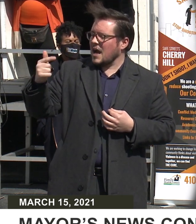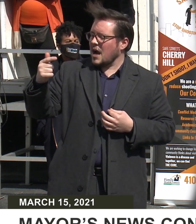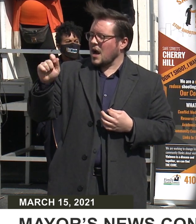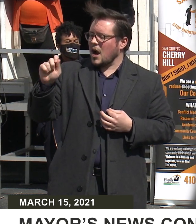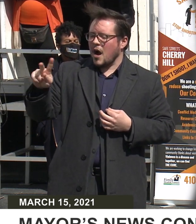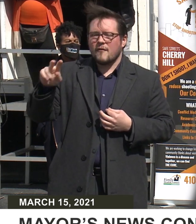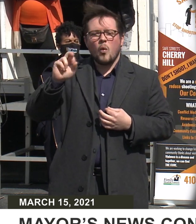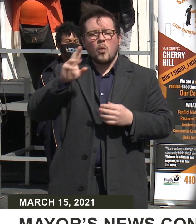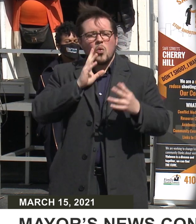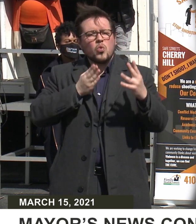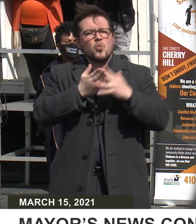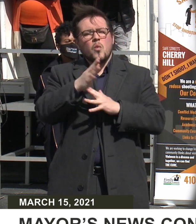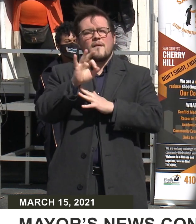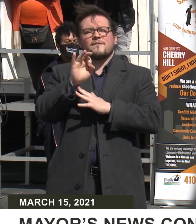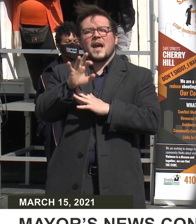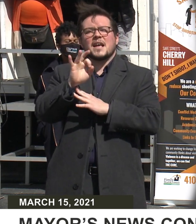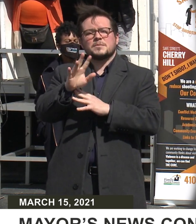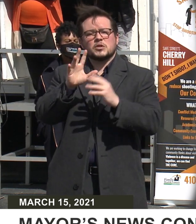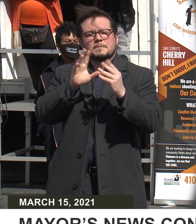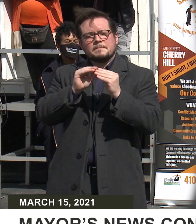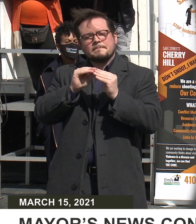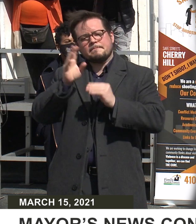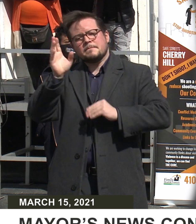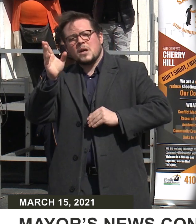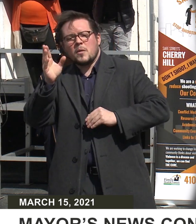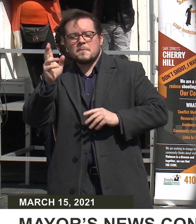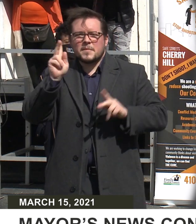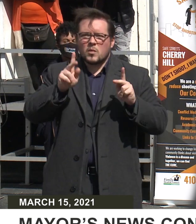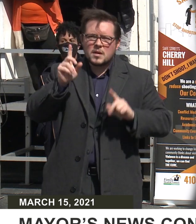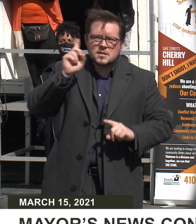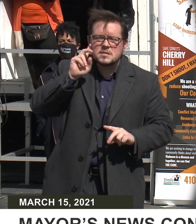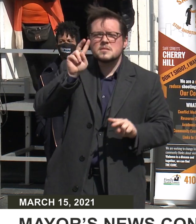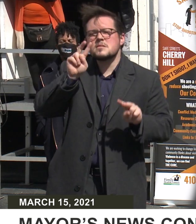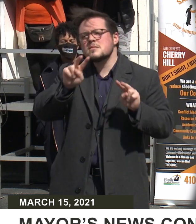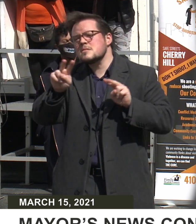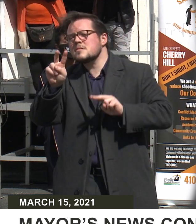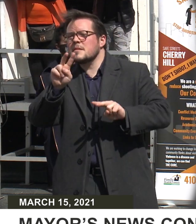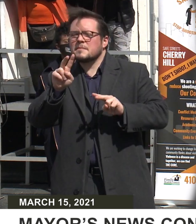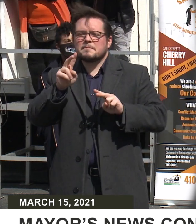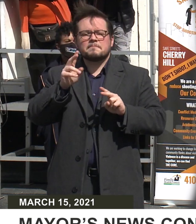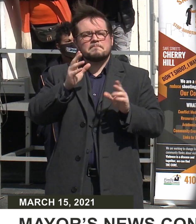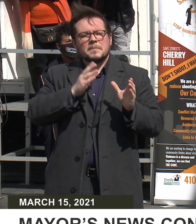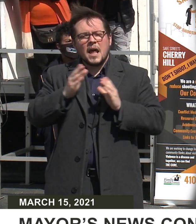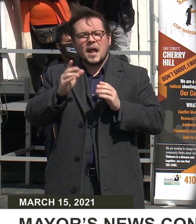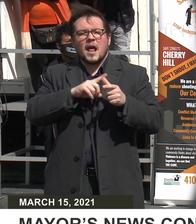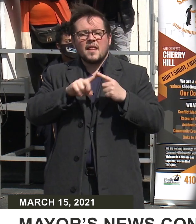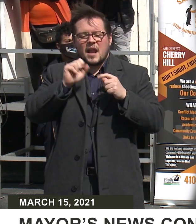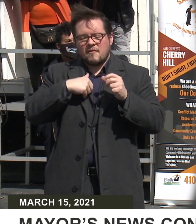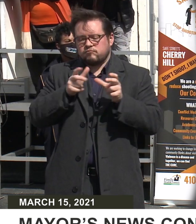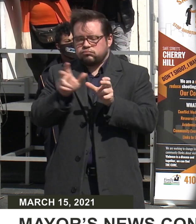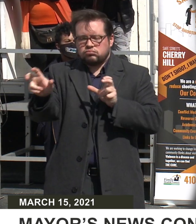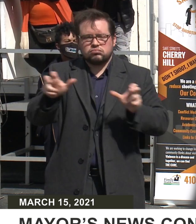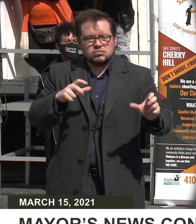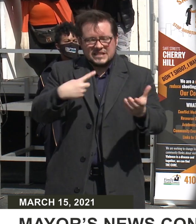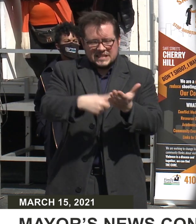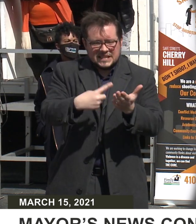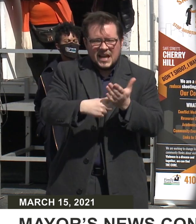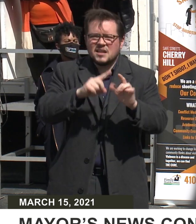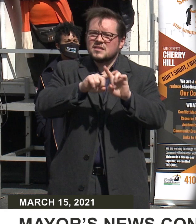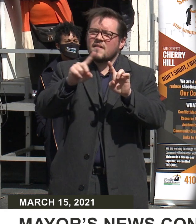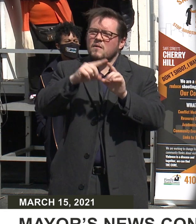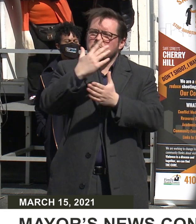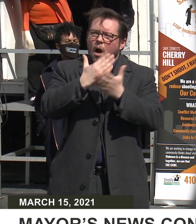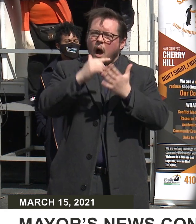sessions that will be scheduled where folks will hear about the plan and then have breakout room discussions about components of the plan.